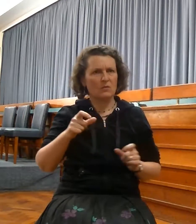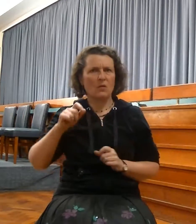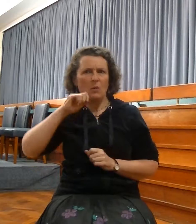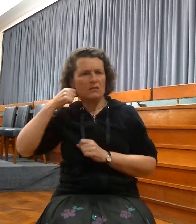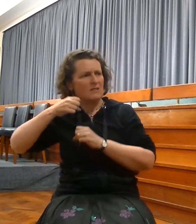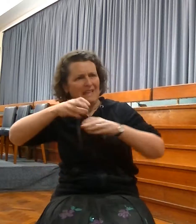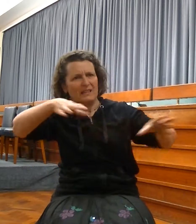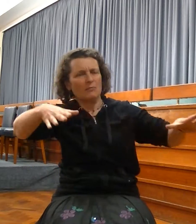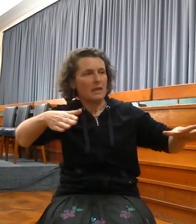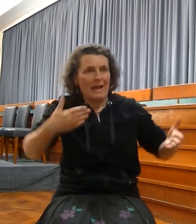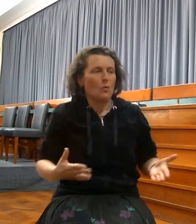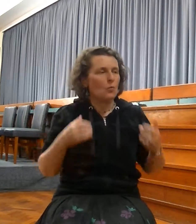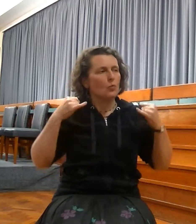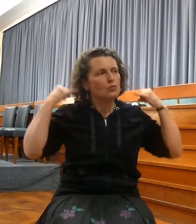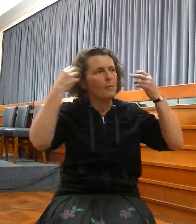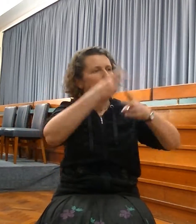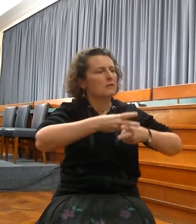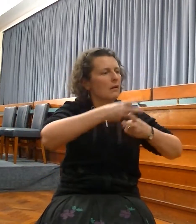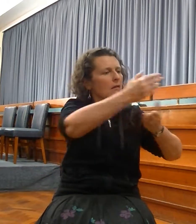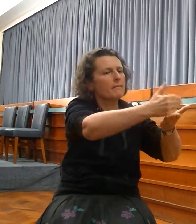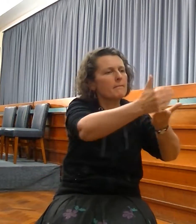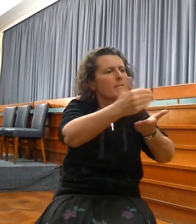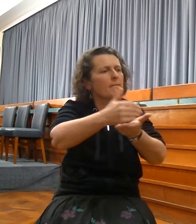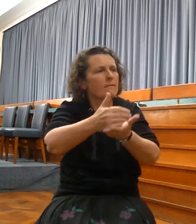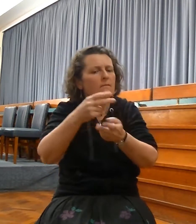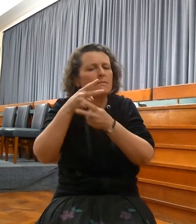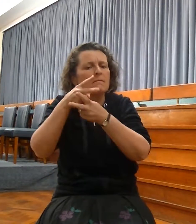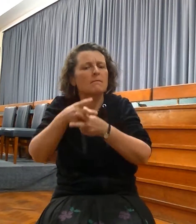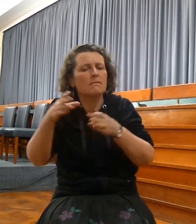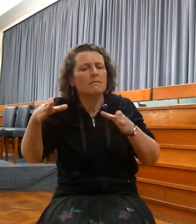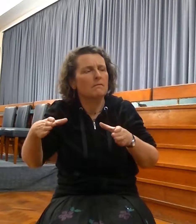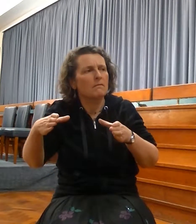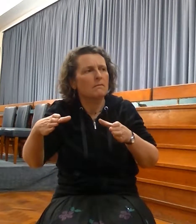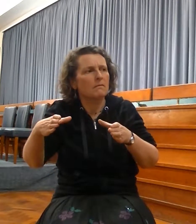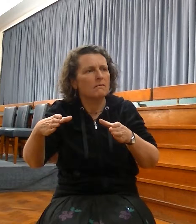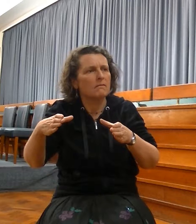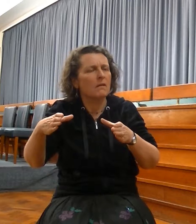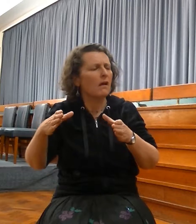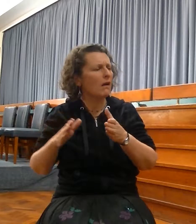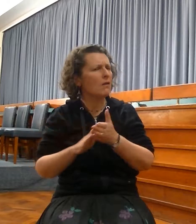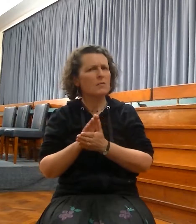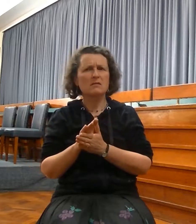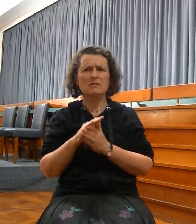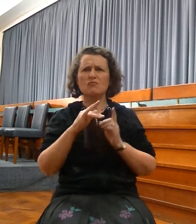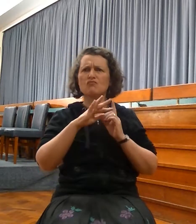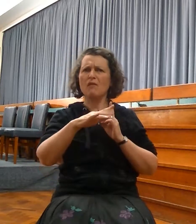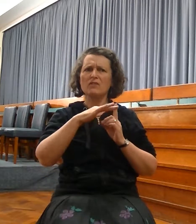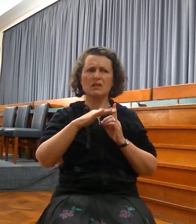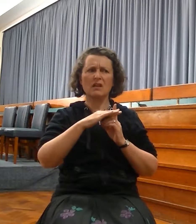This is poetic. This seems to be a cry, not to the Gentile nations of those days, but